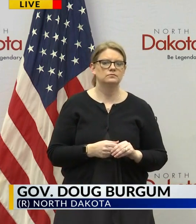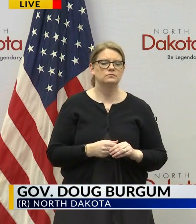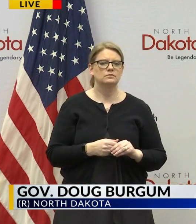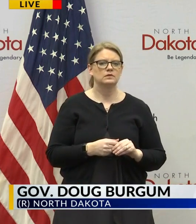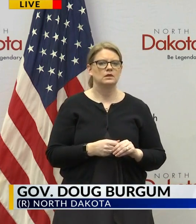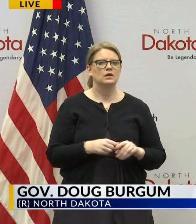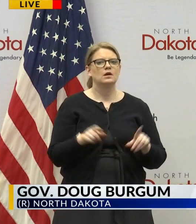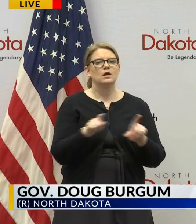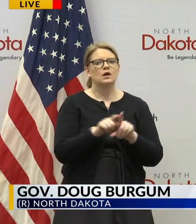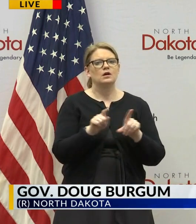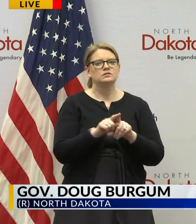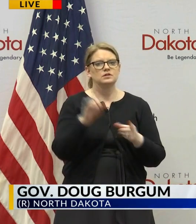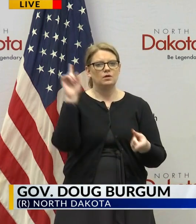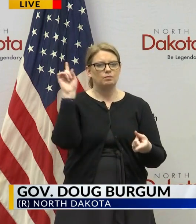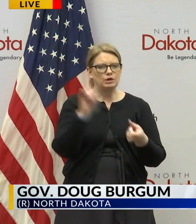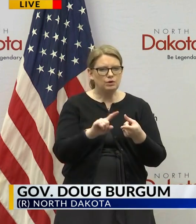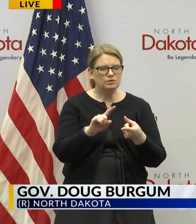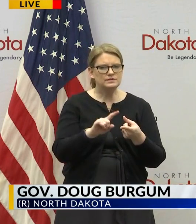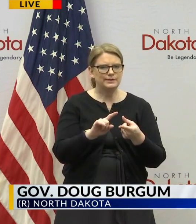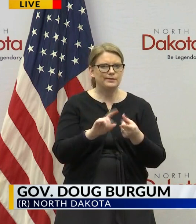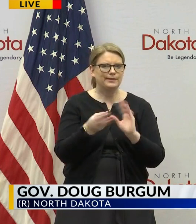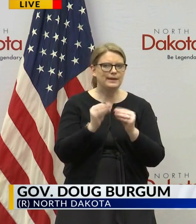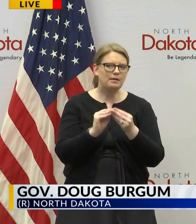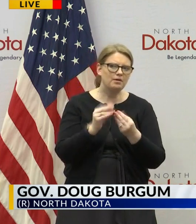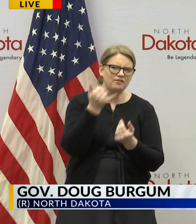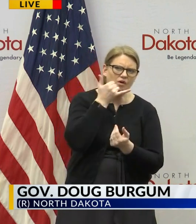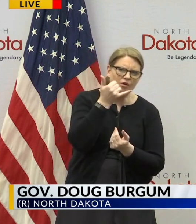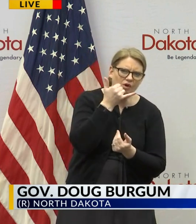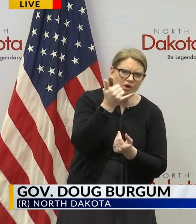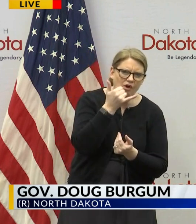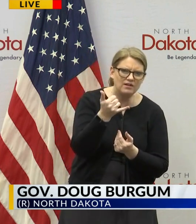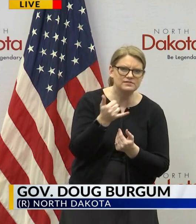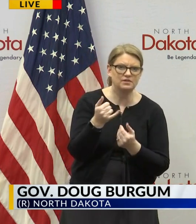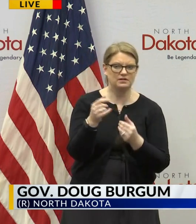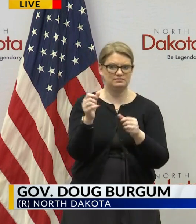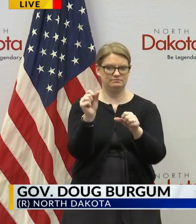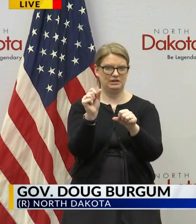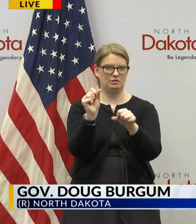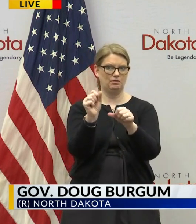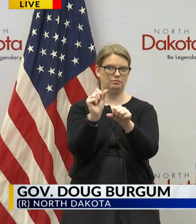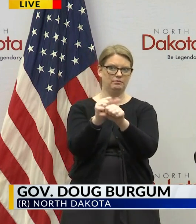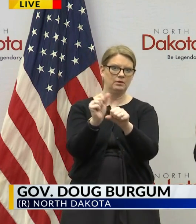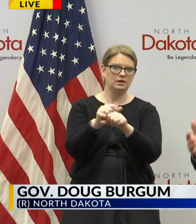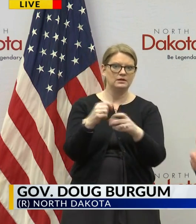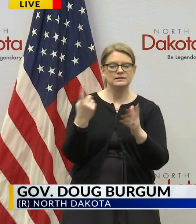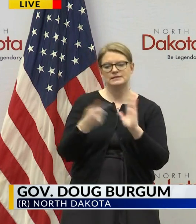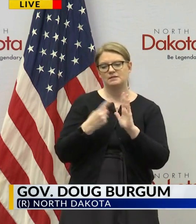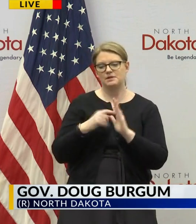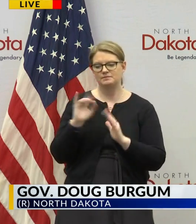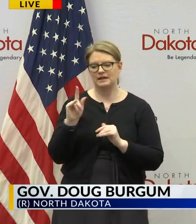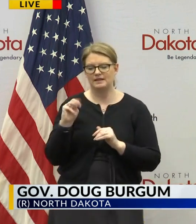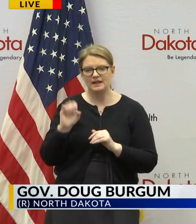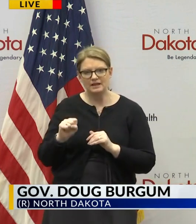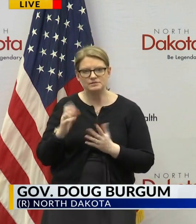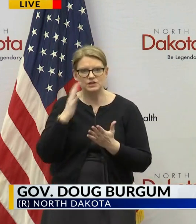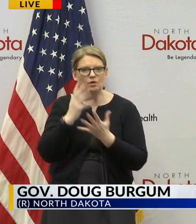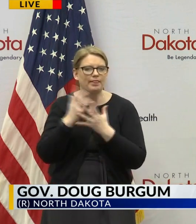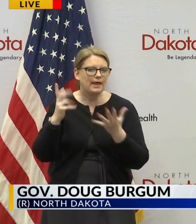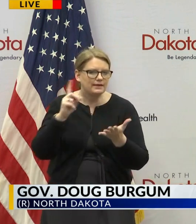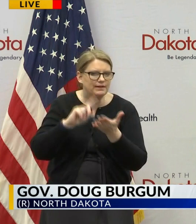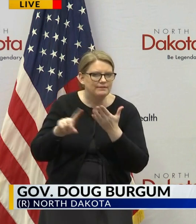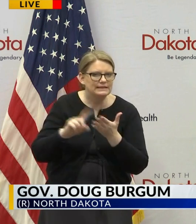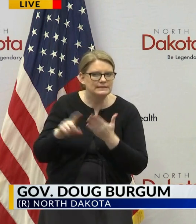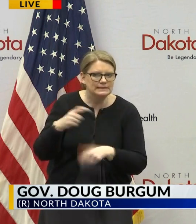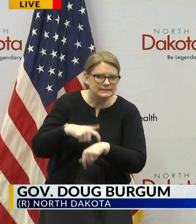the amount of inquiries being sent to employers and claimants because sometimes if there was a claim made a lot of investigative time to try to